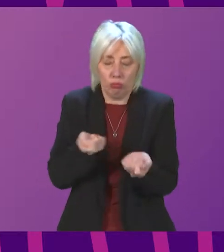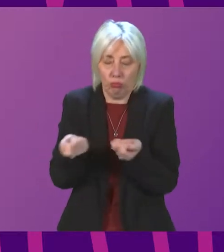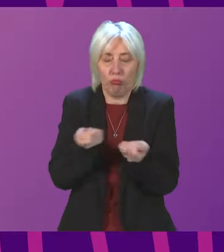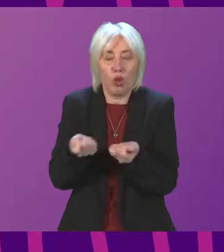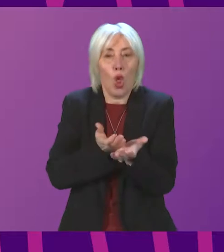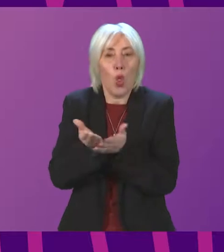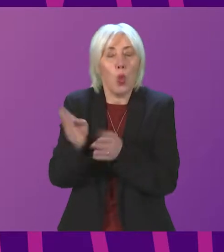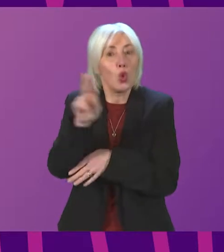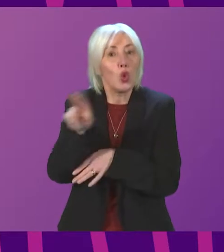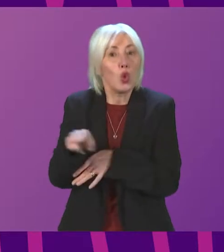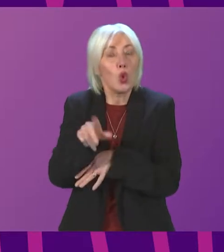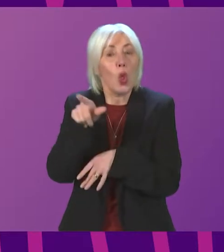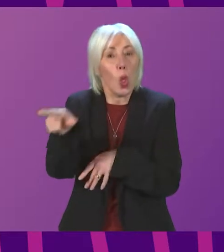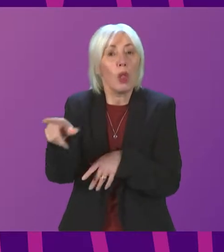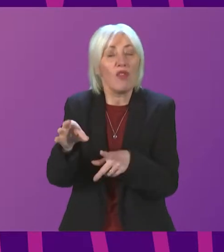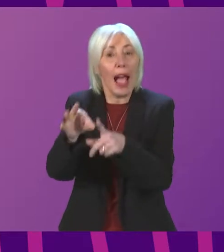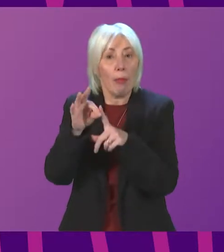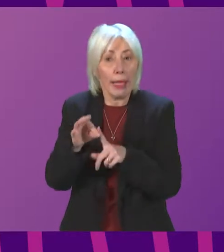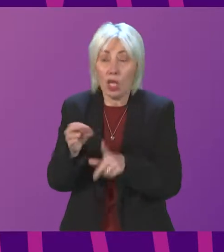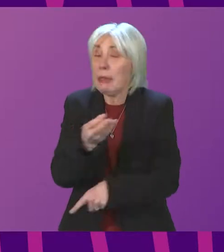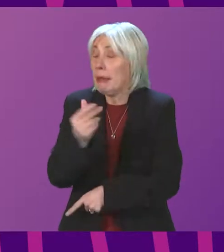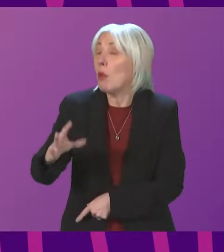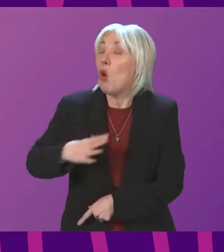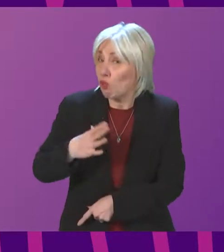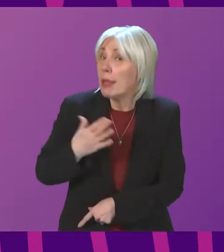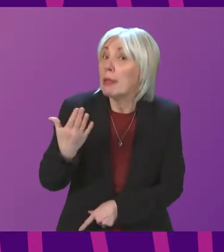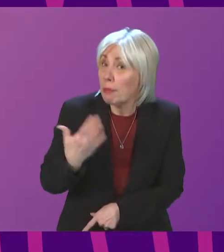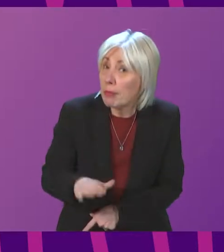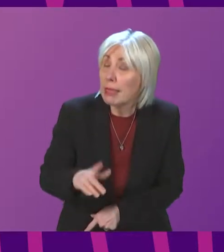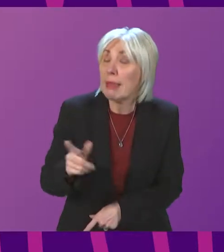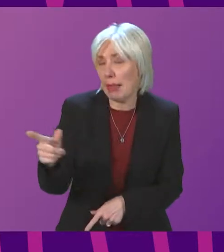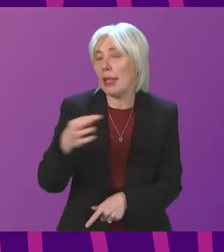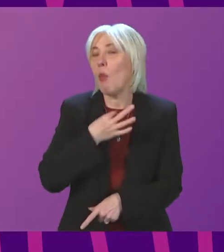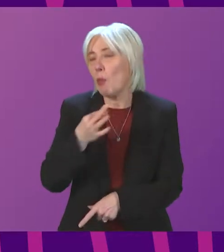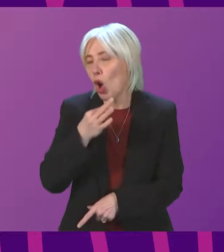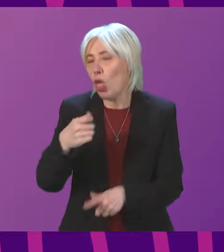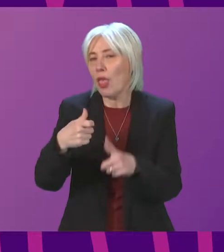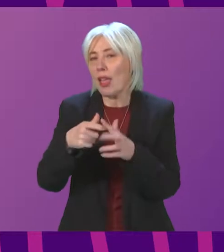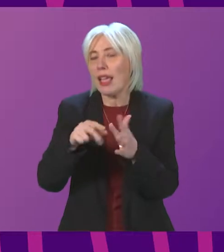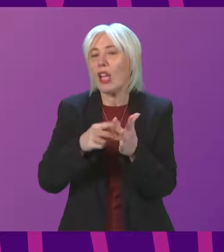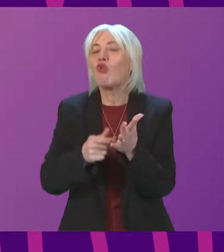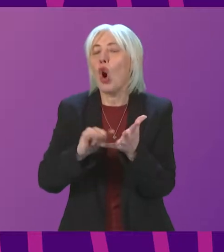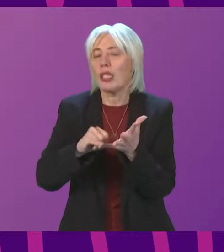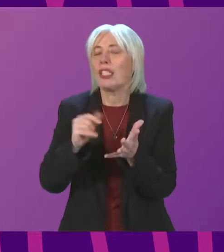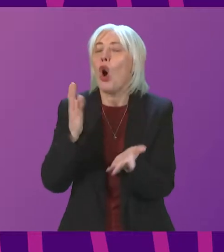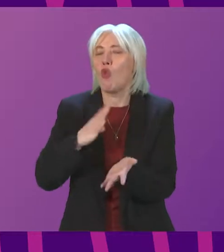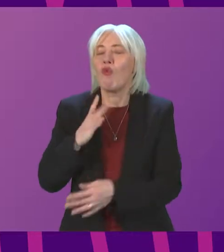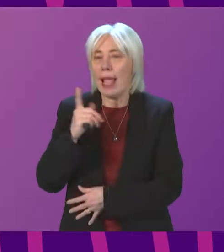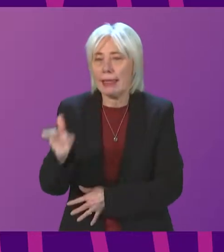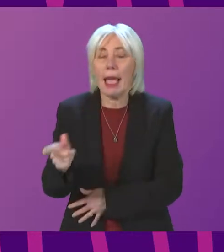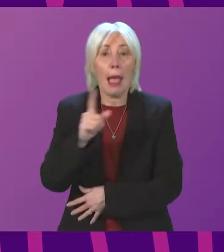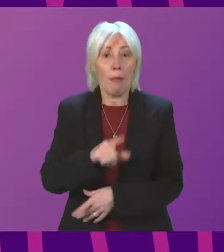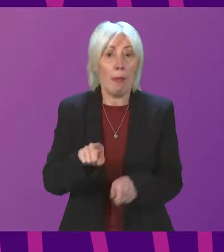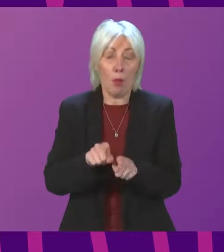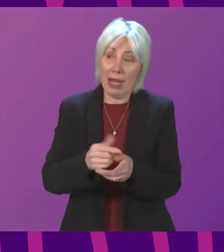pupils, as Mark Ruskell alludes to. Some are already doing this, and he gives the example of Perth and Kinross, and I would hope that as long as resources allow and when it's